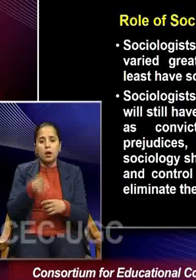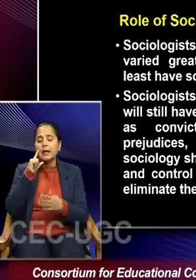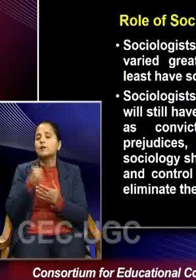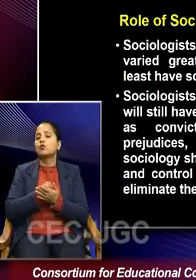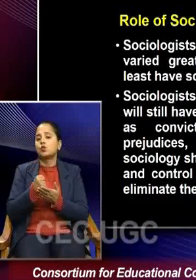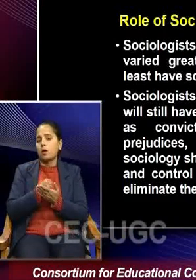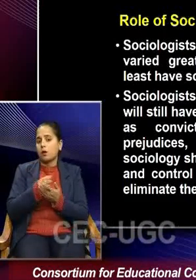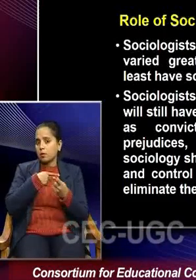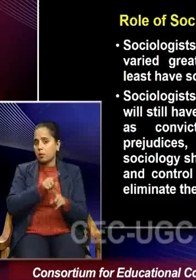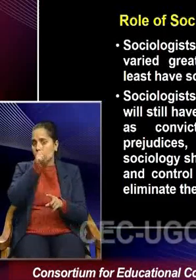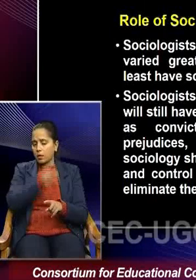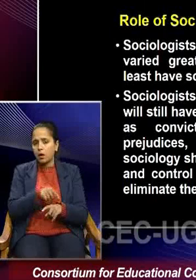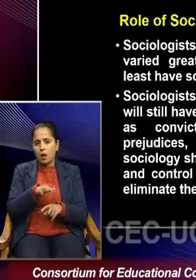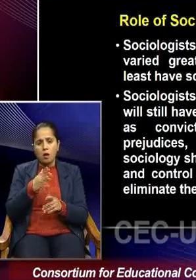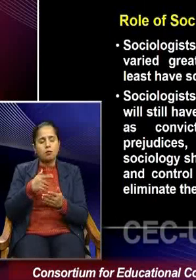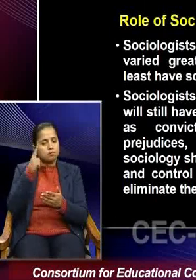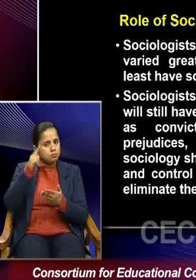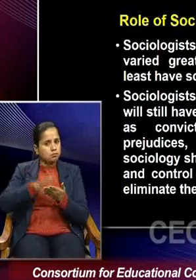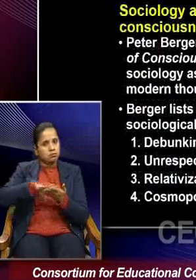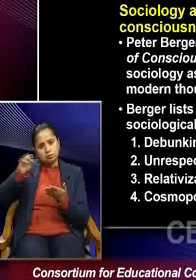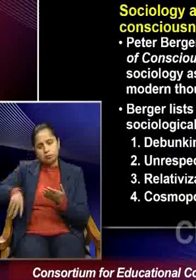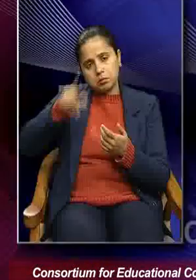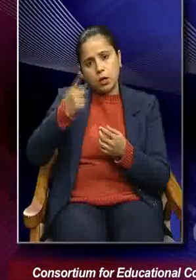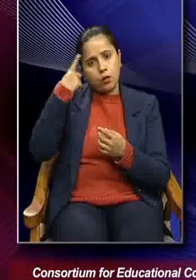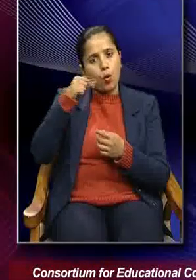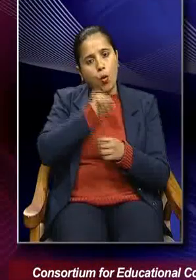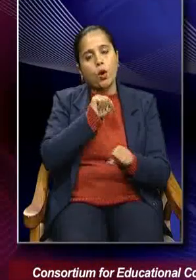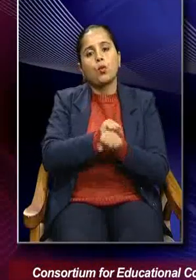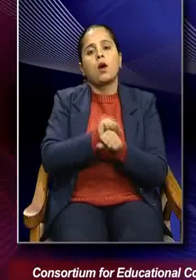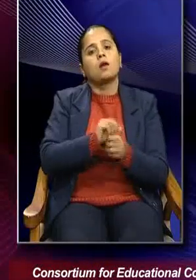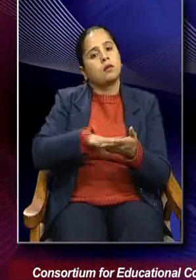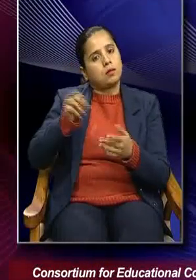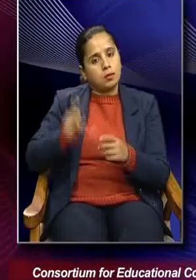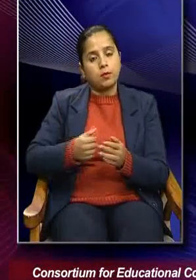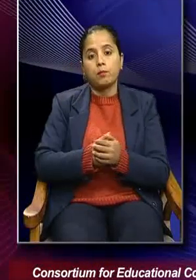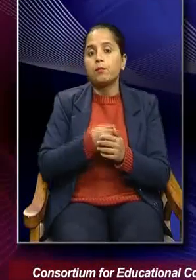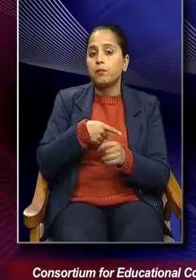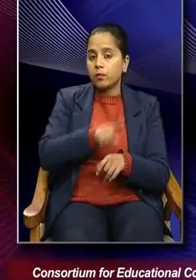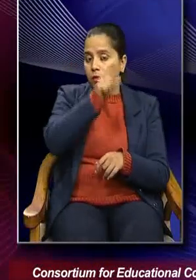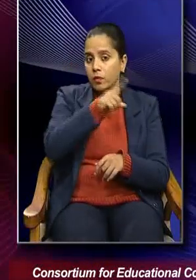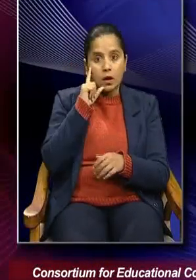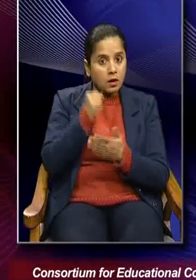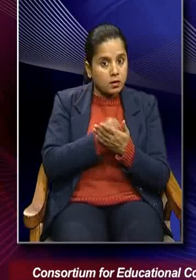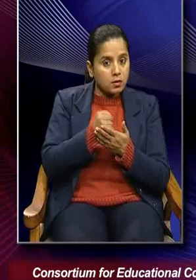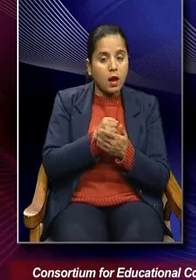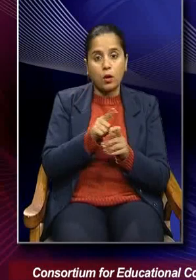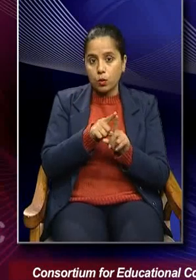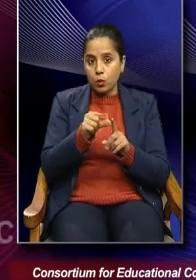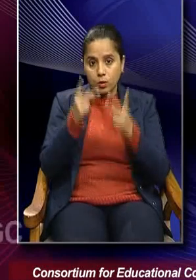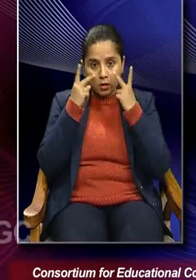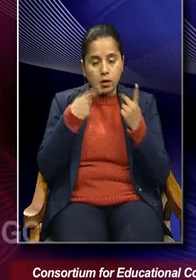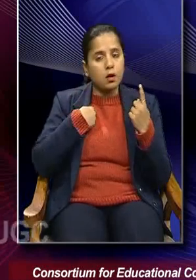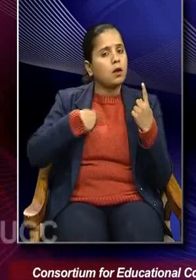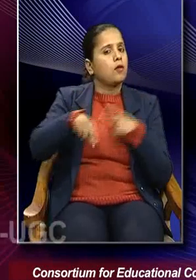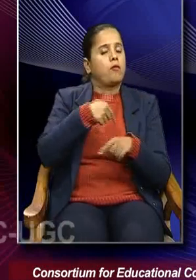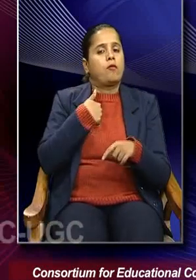to eliminate from their work. So, when he is trying to see that we